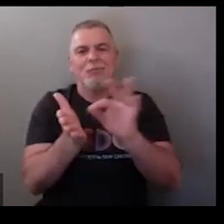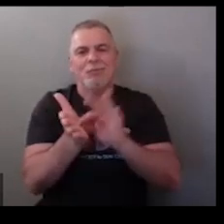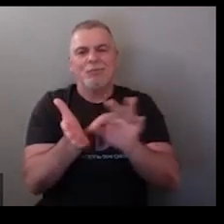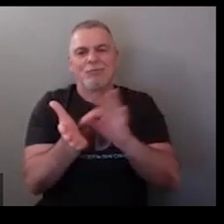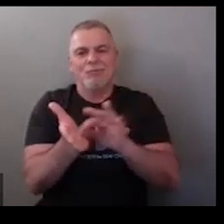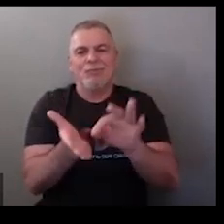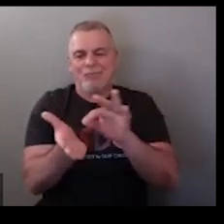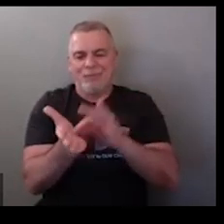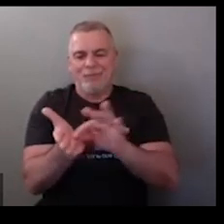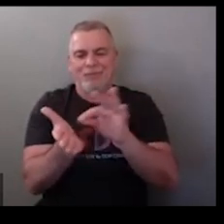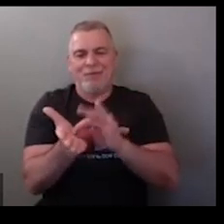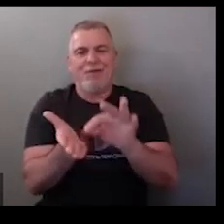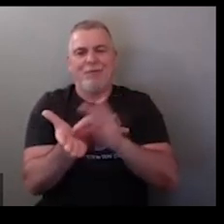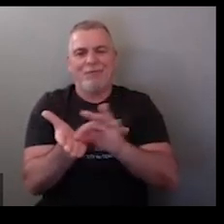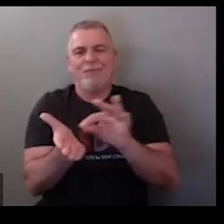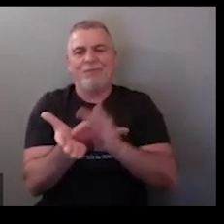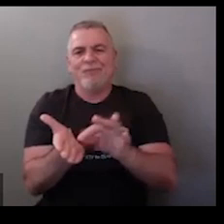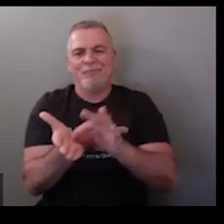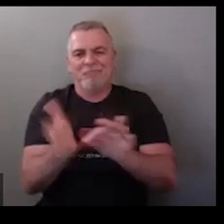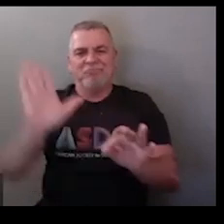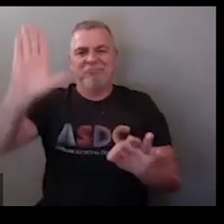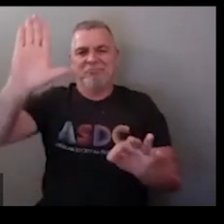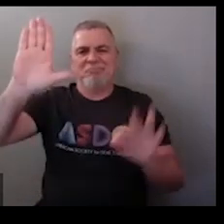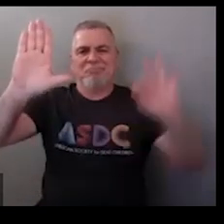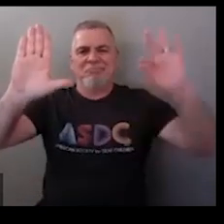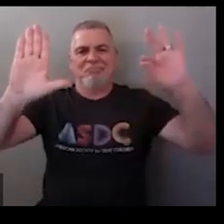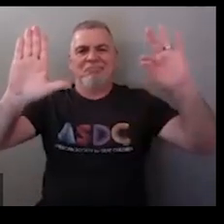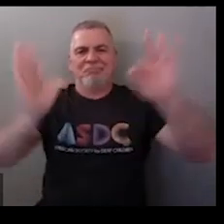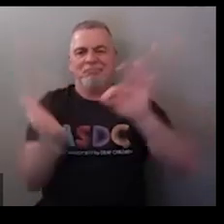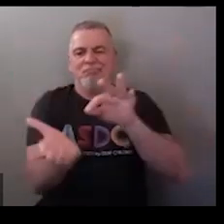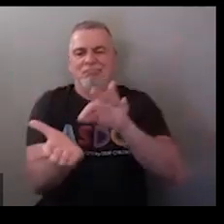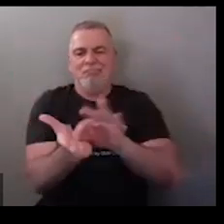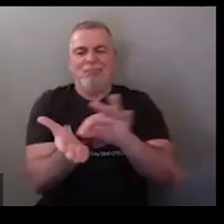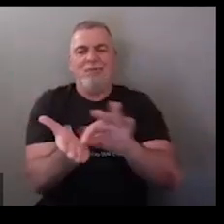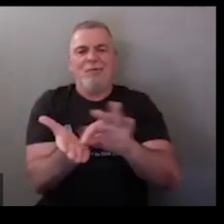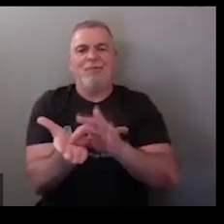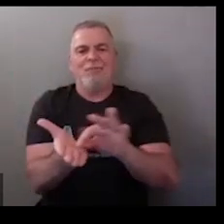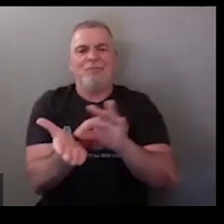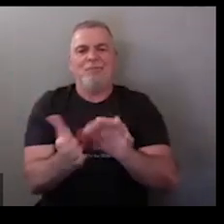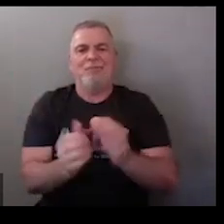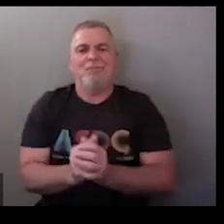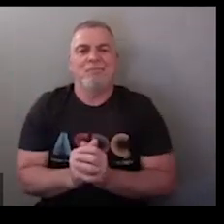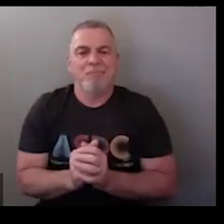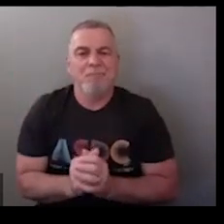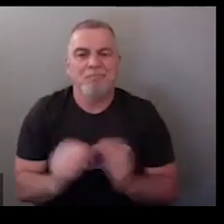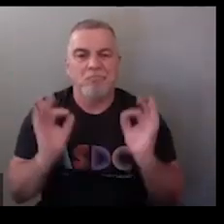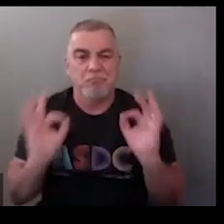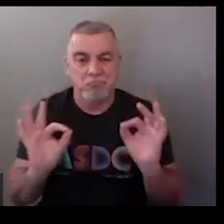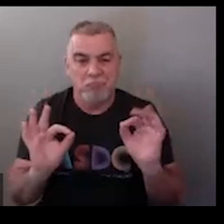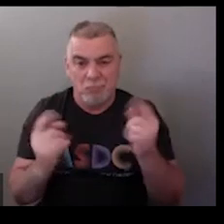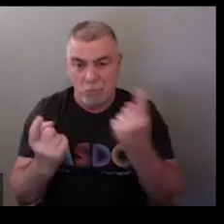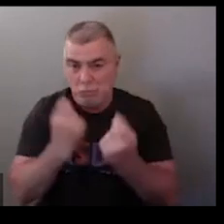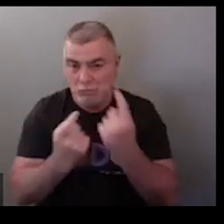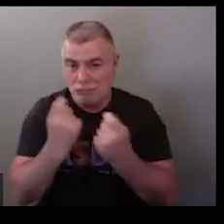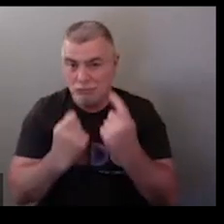and count and count flat hand and then a nine hand shape and